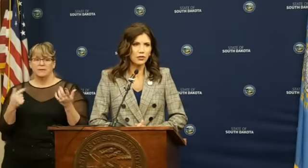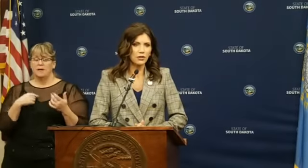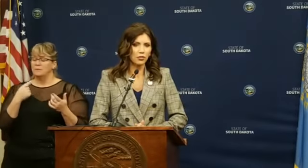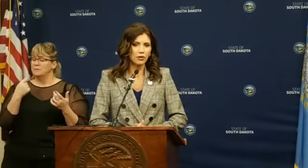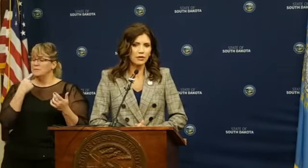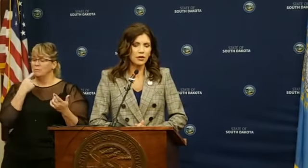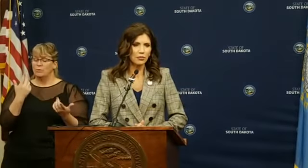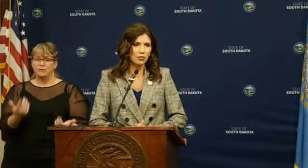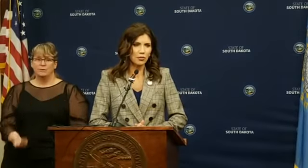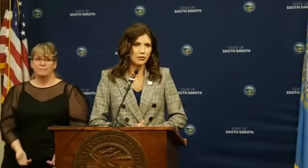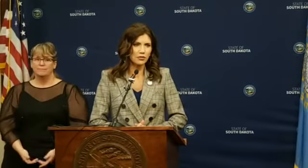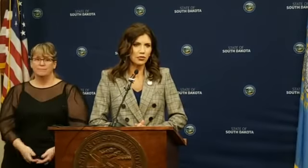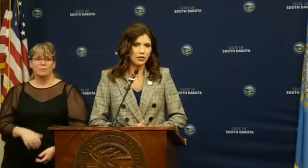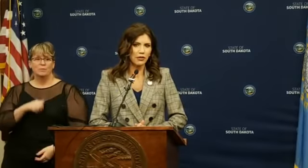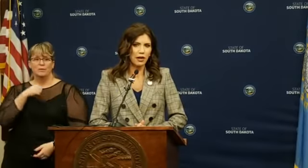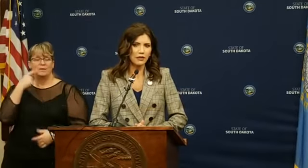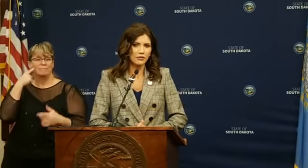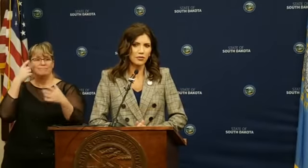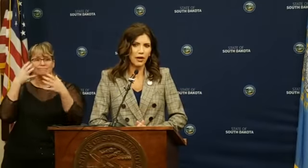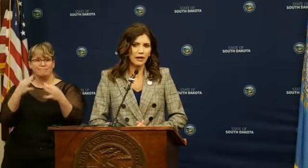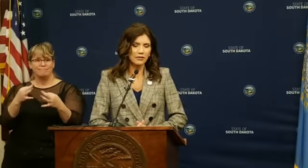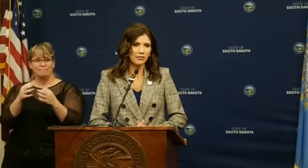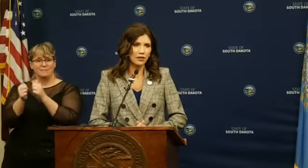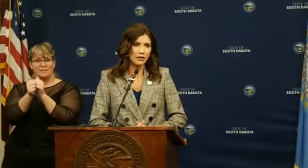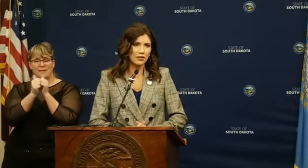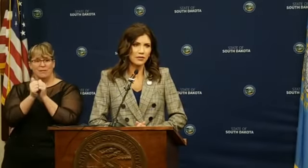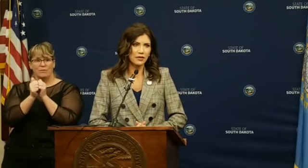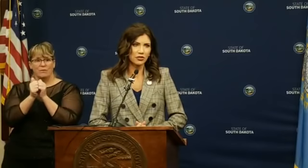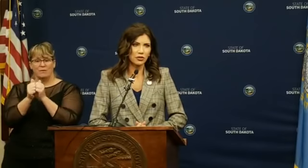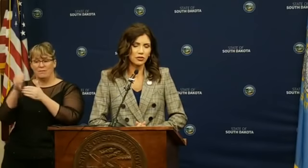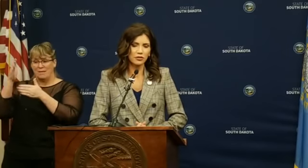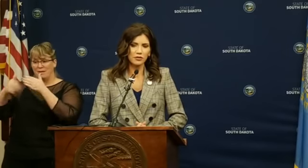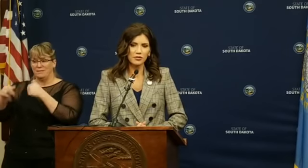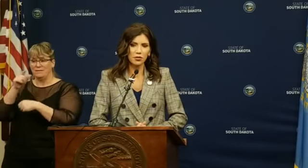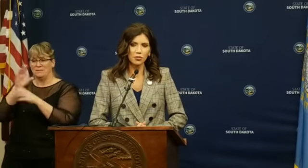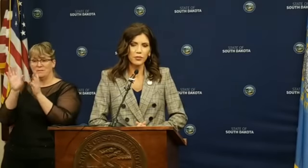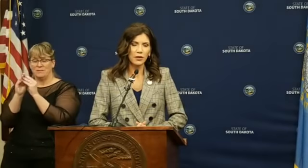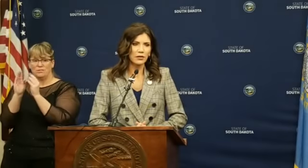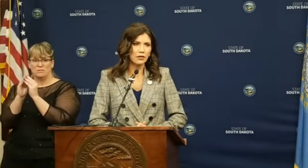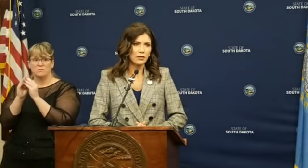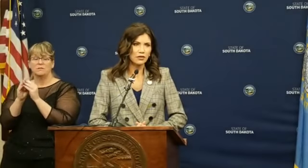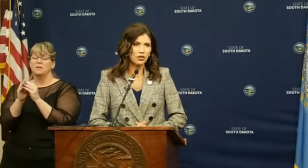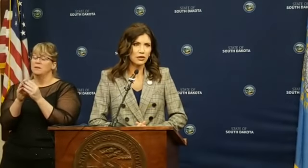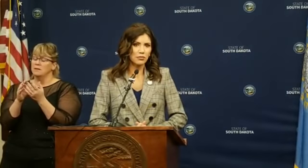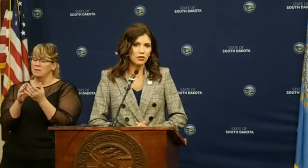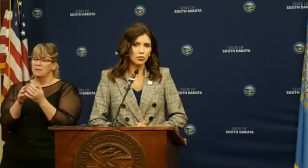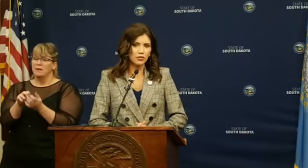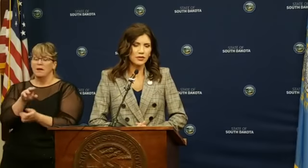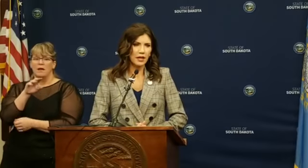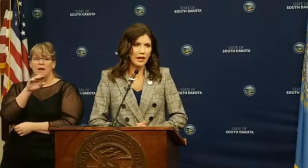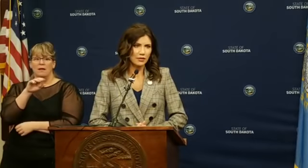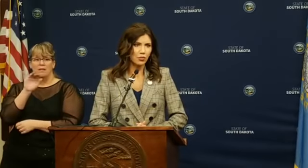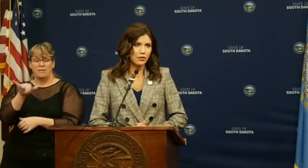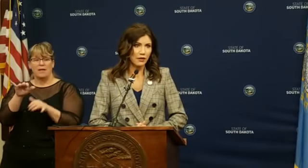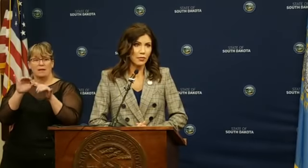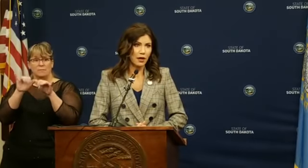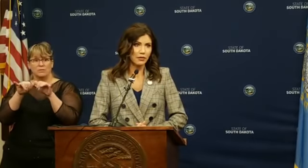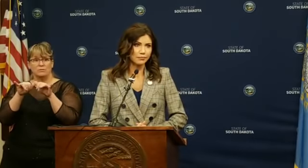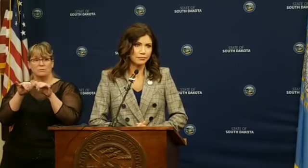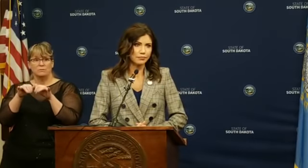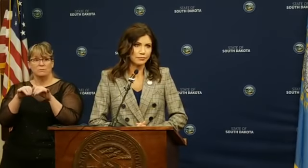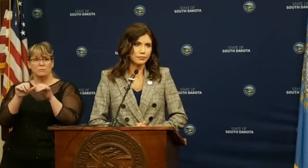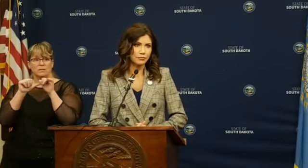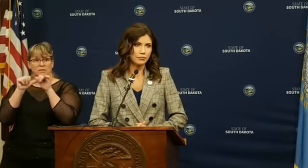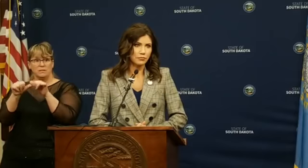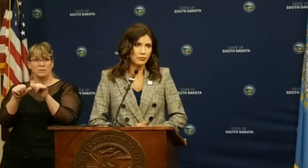disappointed that we didn't come to a resolution on that. So as of the end of this session, it looks as though Initiated Measure will stay as it was on the